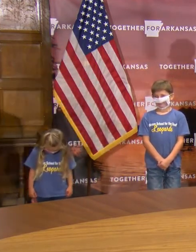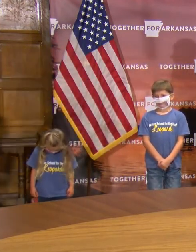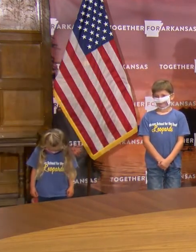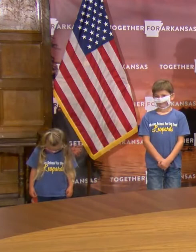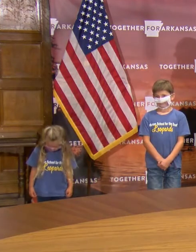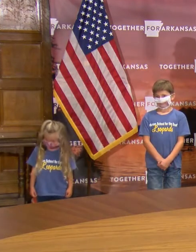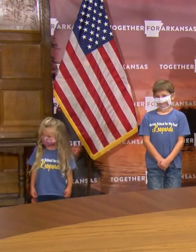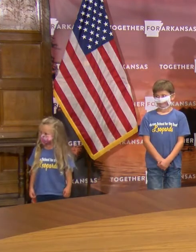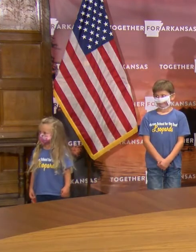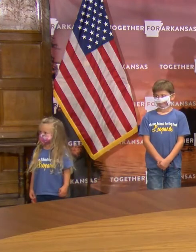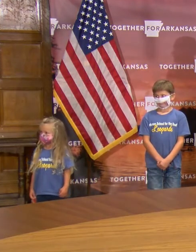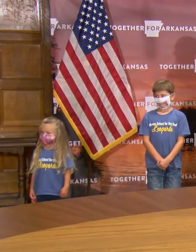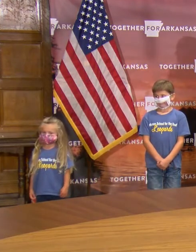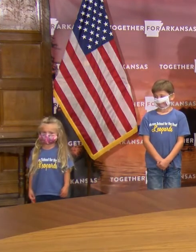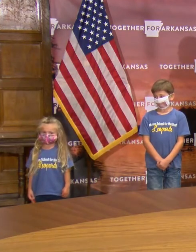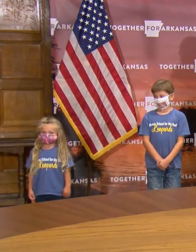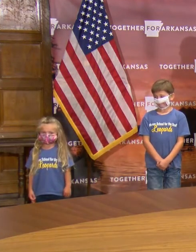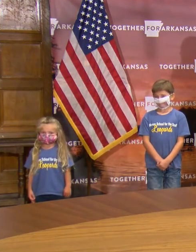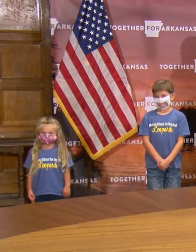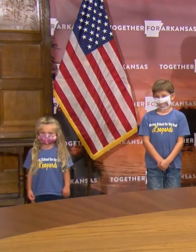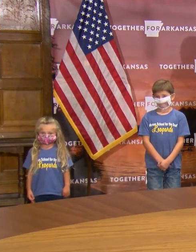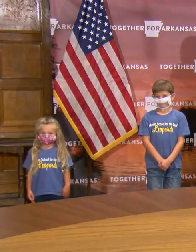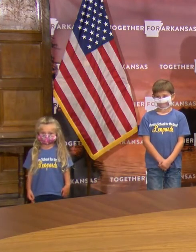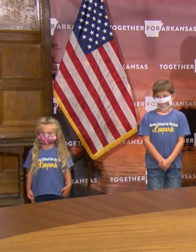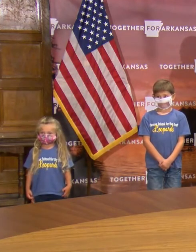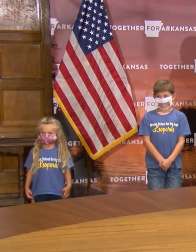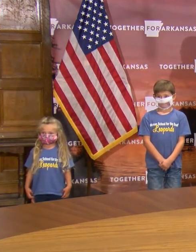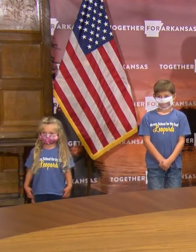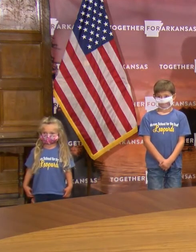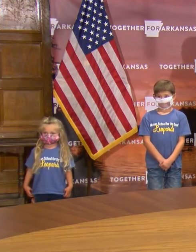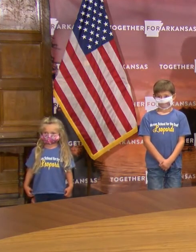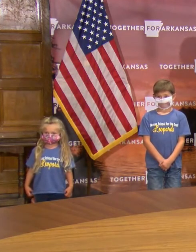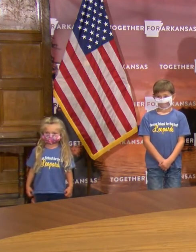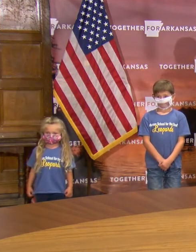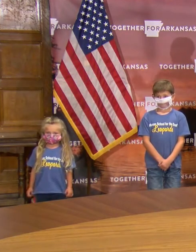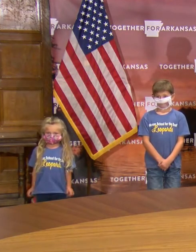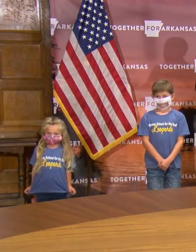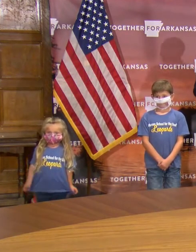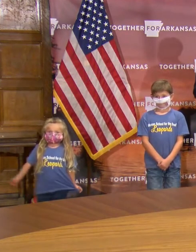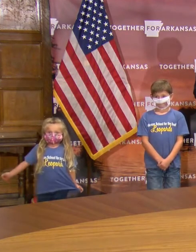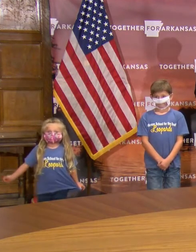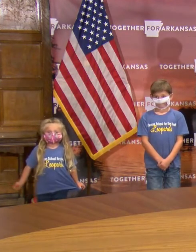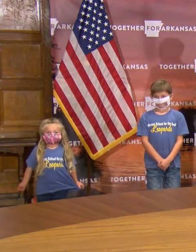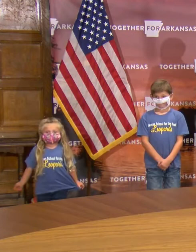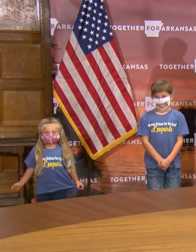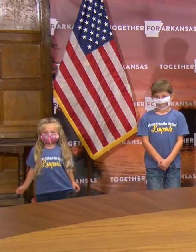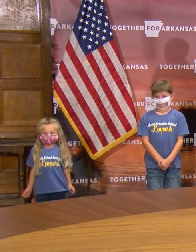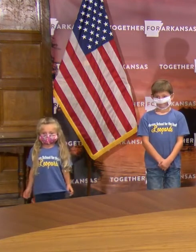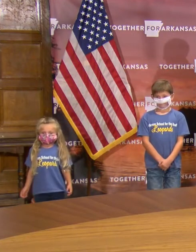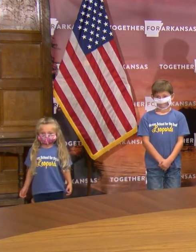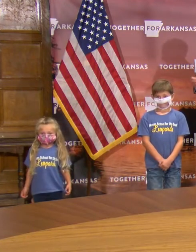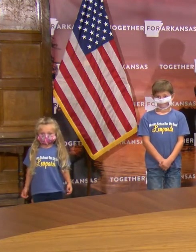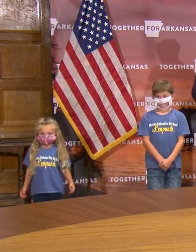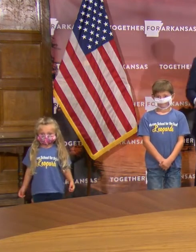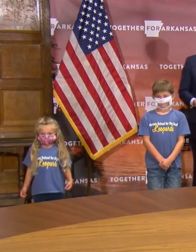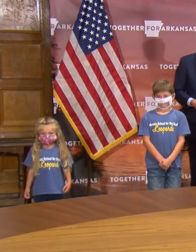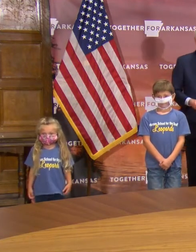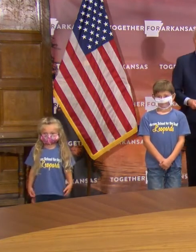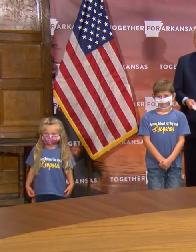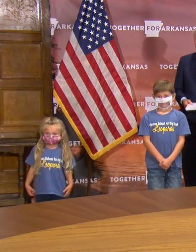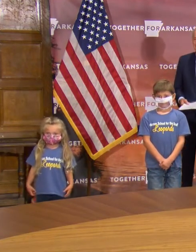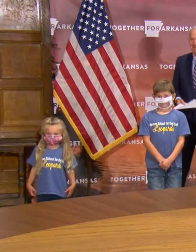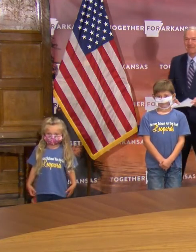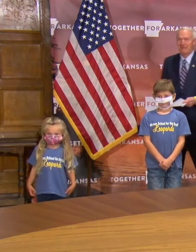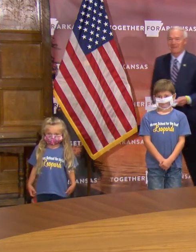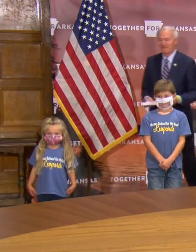to come to the podium up here. Oh he's going to do it from over there. Okay that makes sense. So go ahead students.